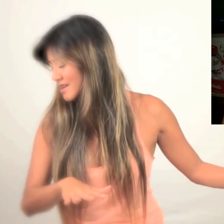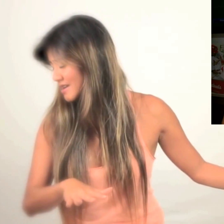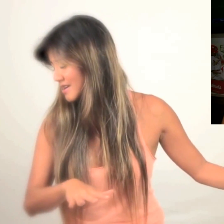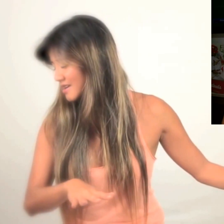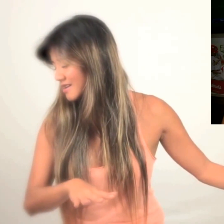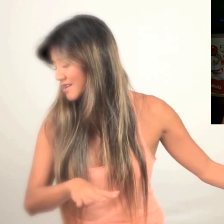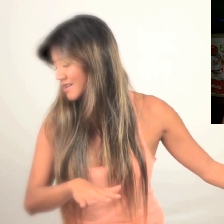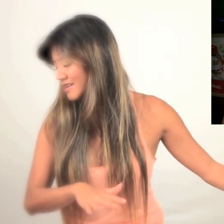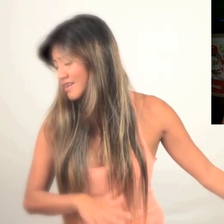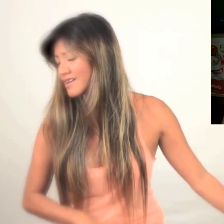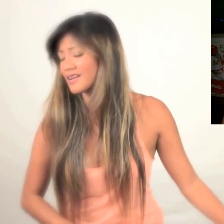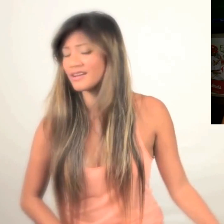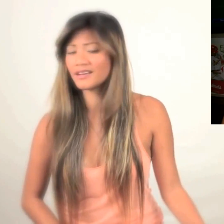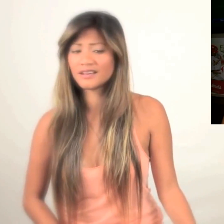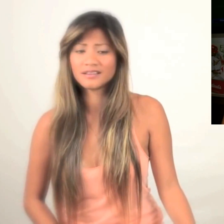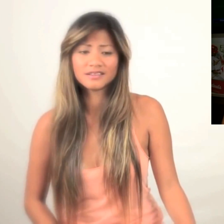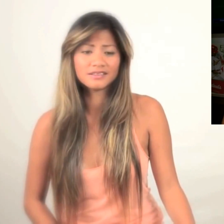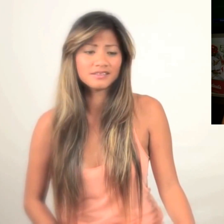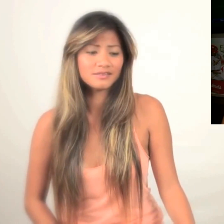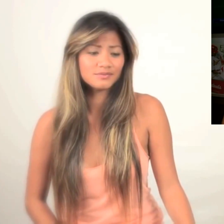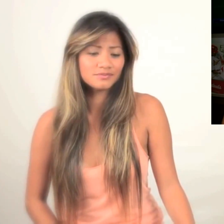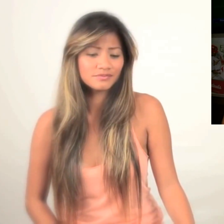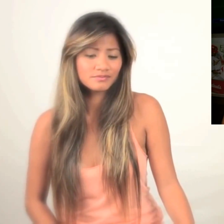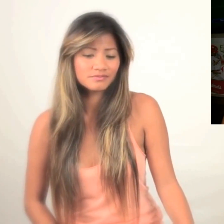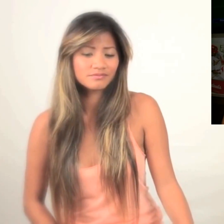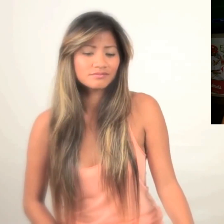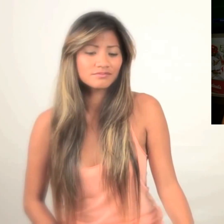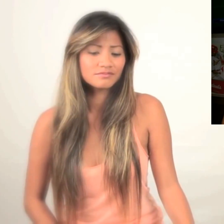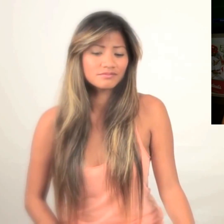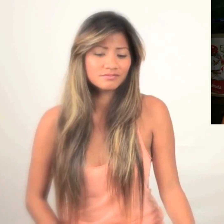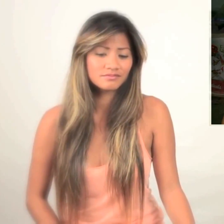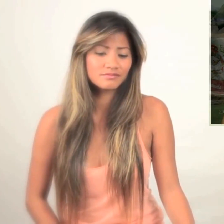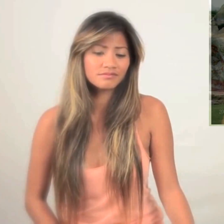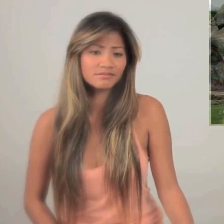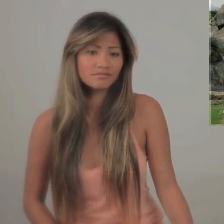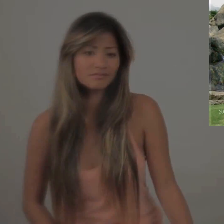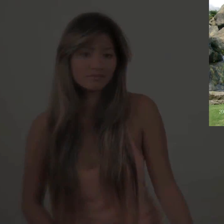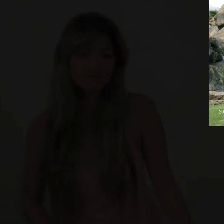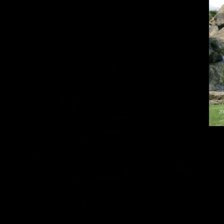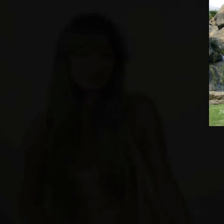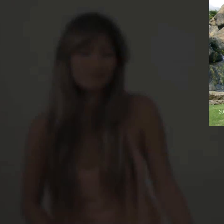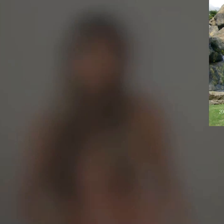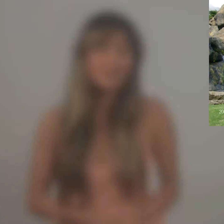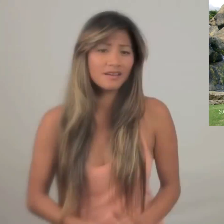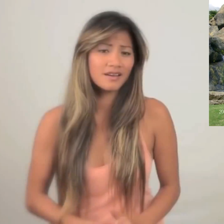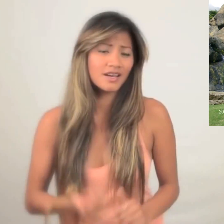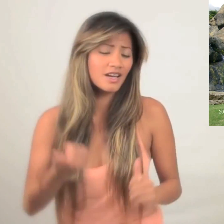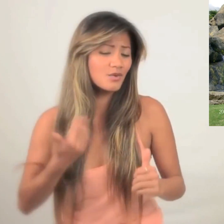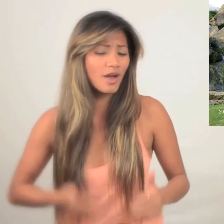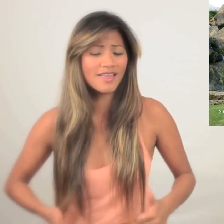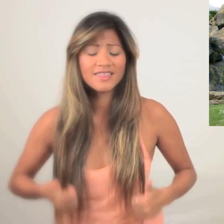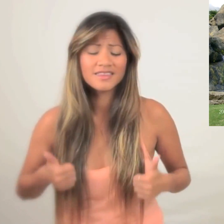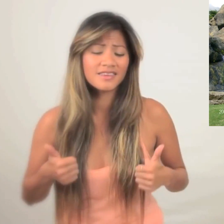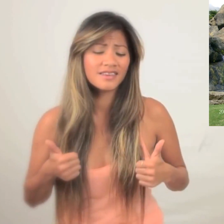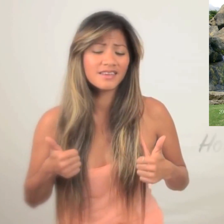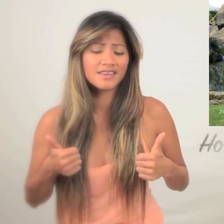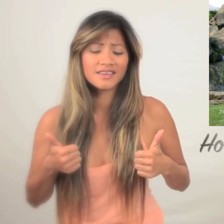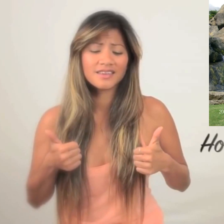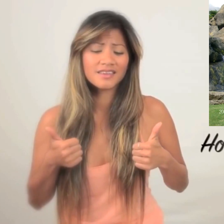How do I live without you, How do I leave?